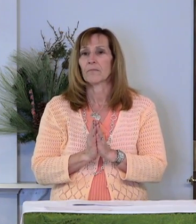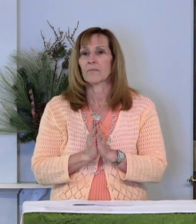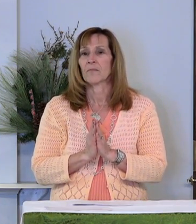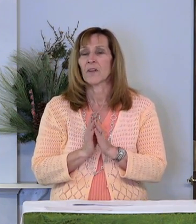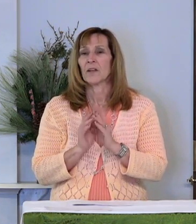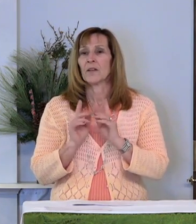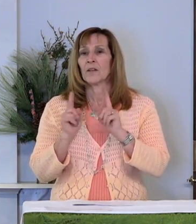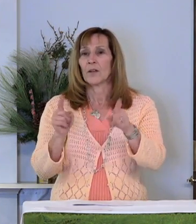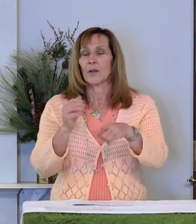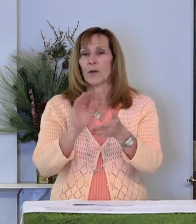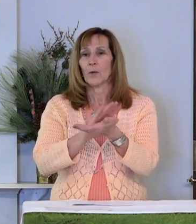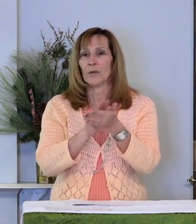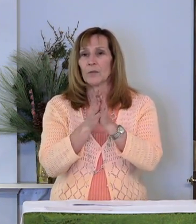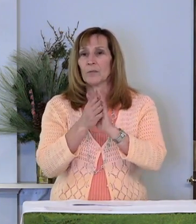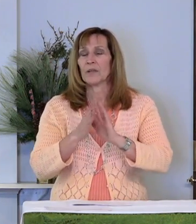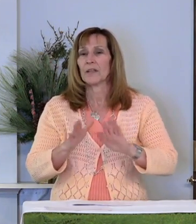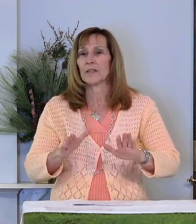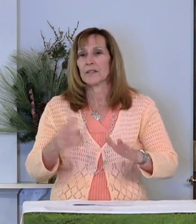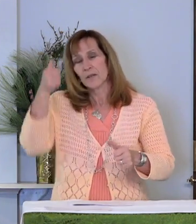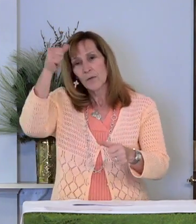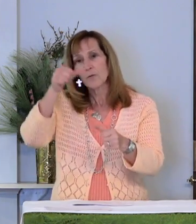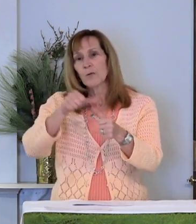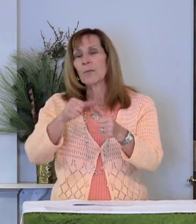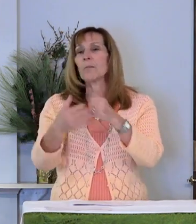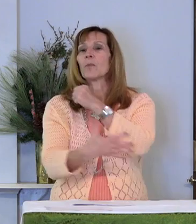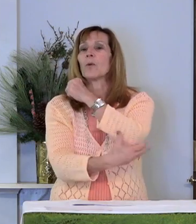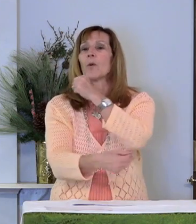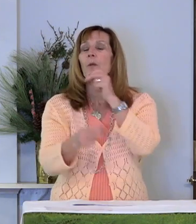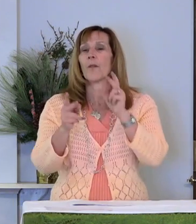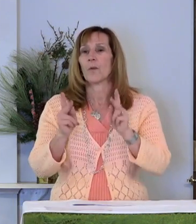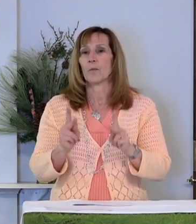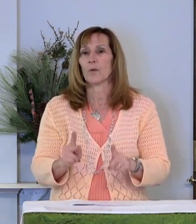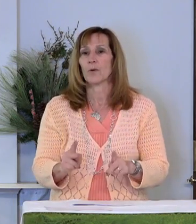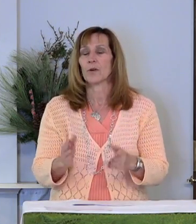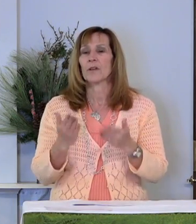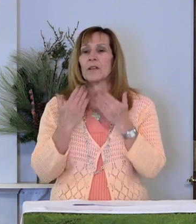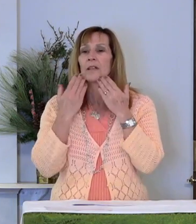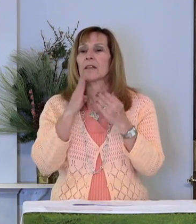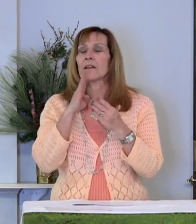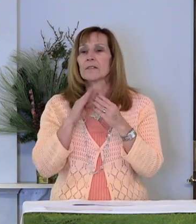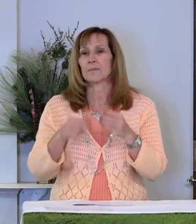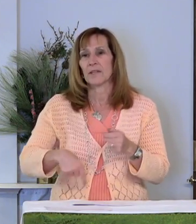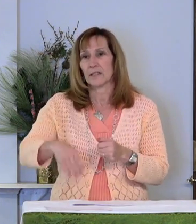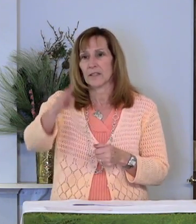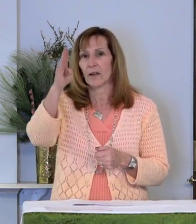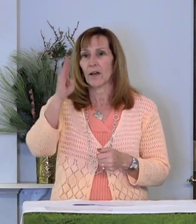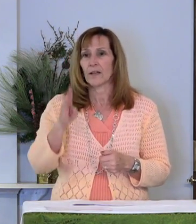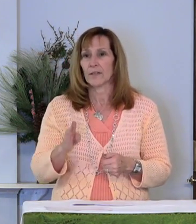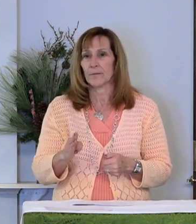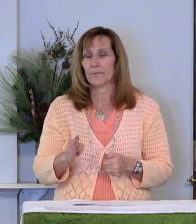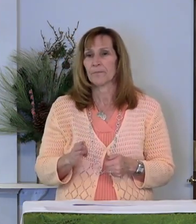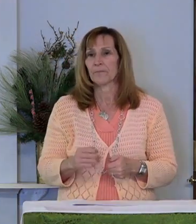Go in peace remember the poor. Thanks be to God.